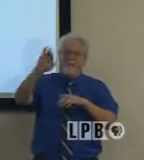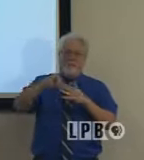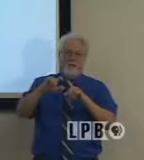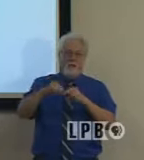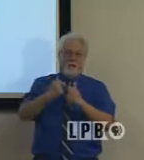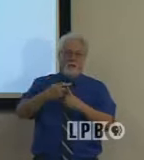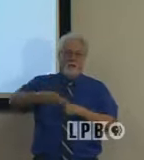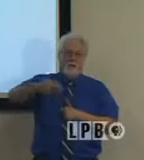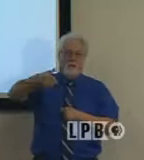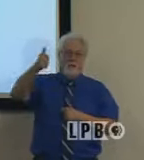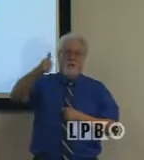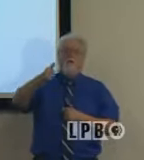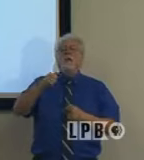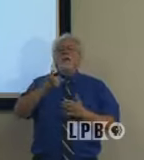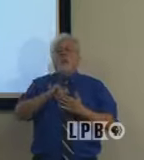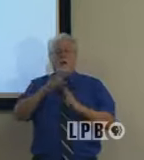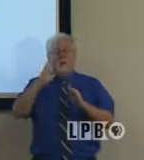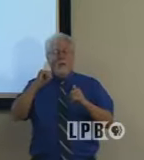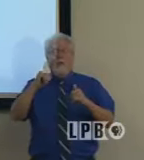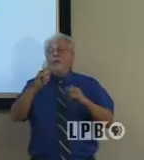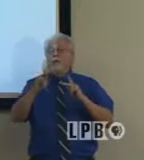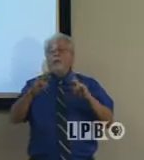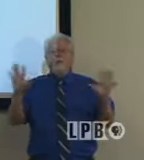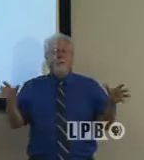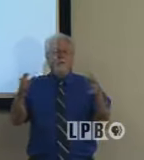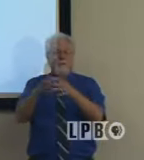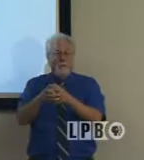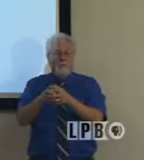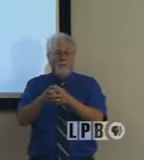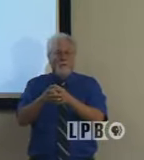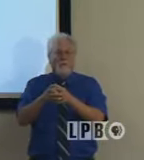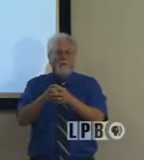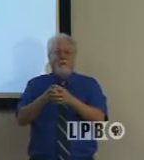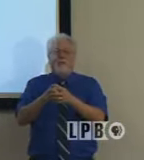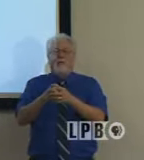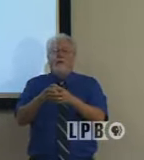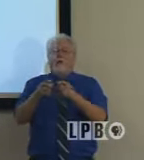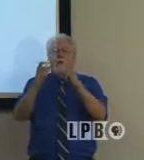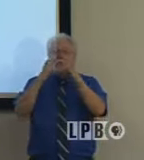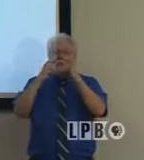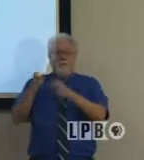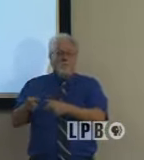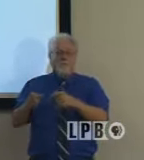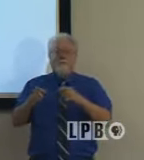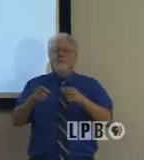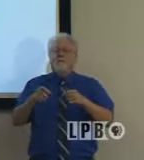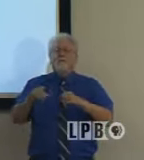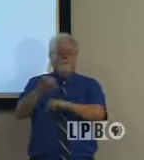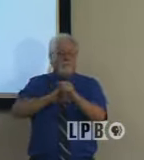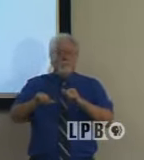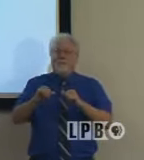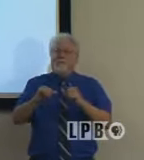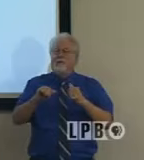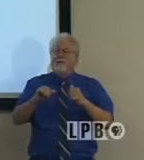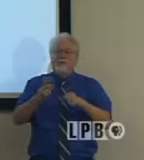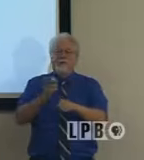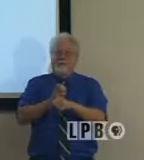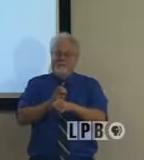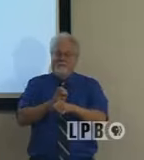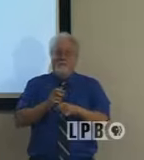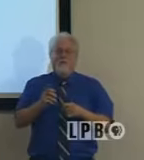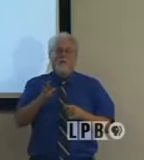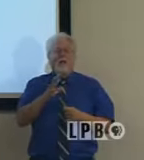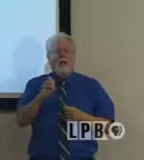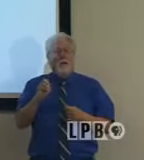up. And that's to be expected. Anytime you bring people together, our best efforts, wearing masks, it's tough when you're bringing large groups together.